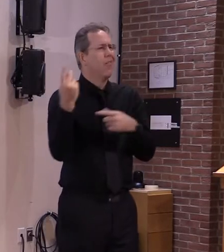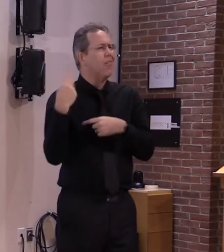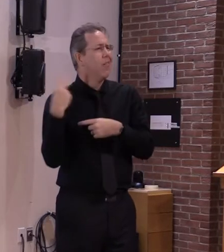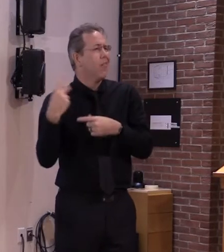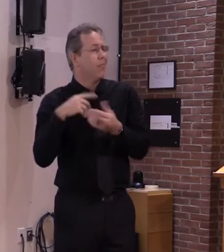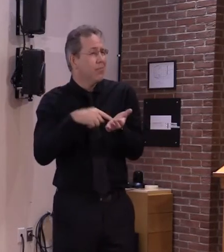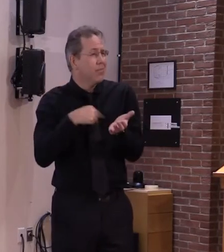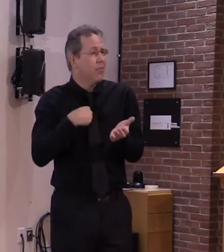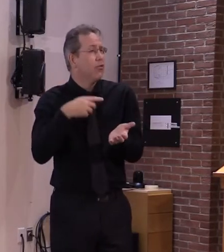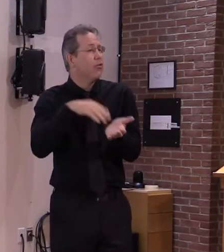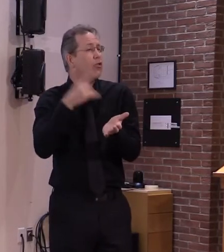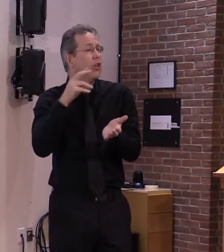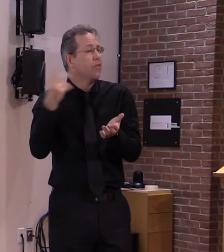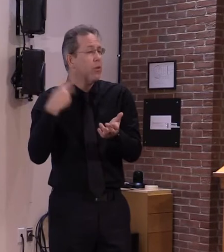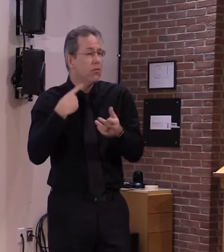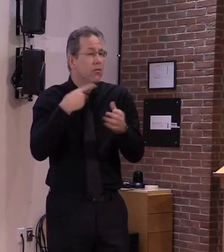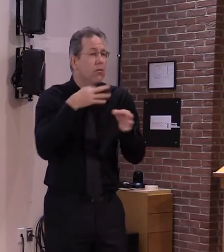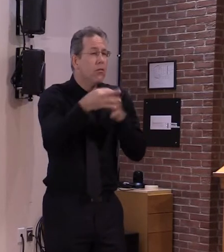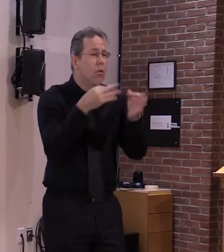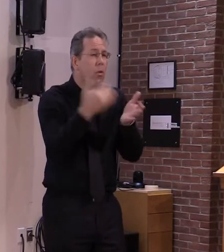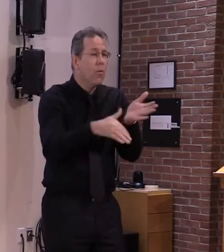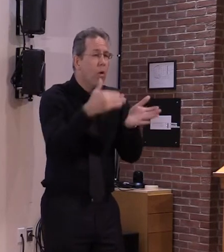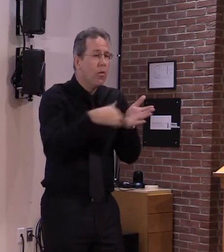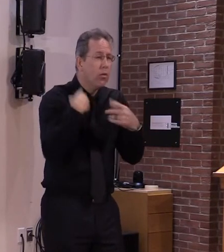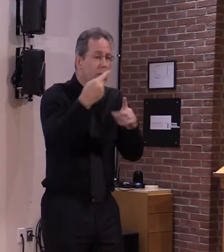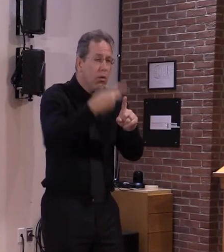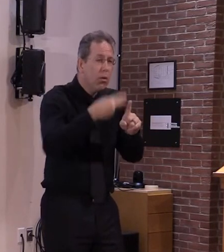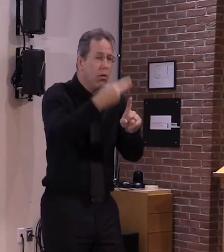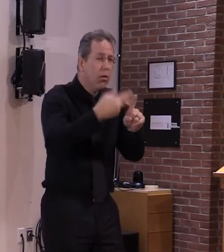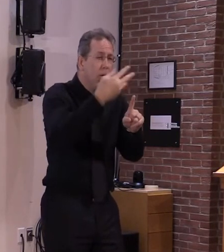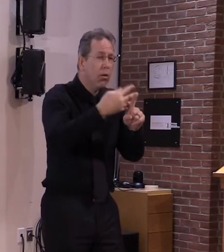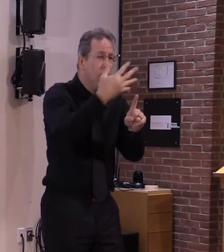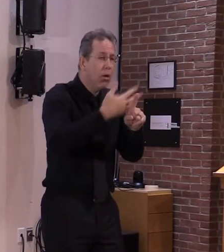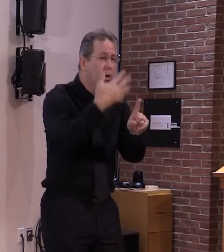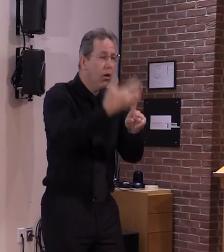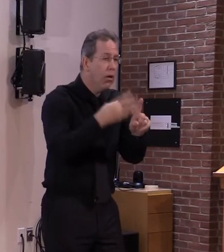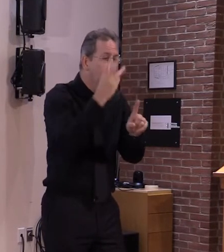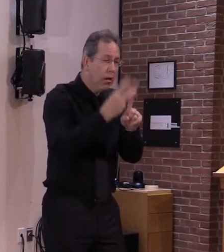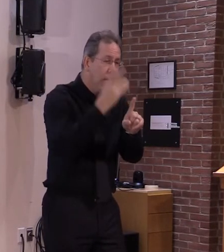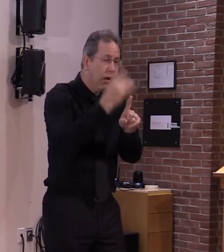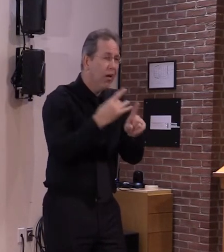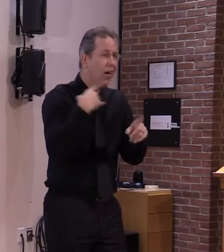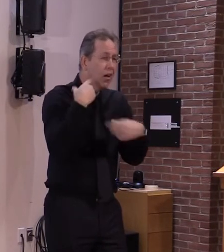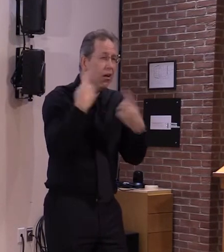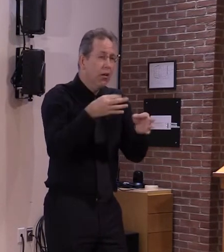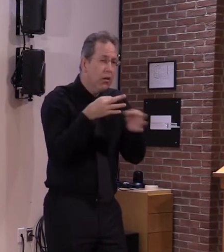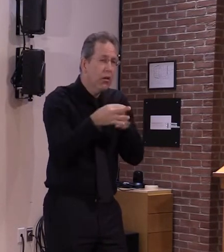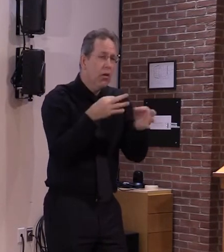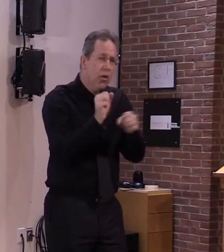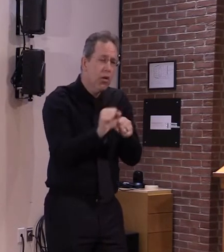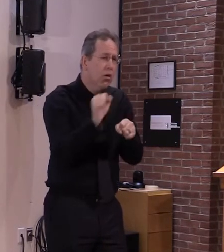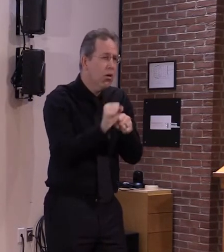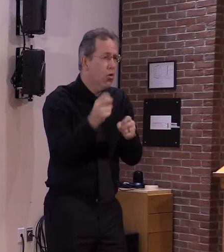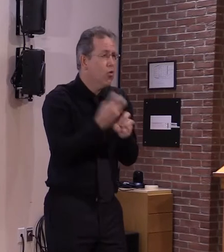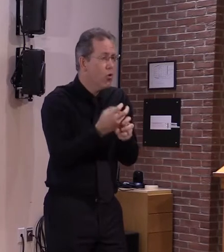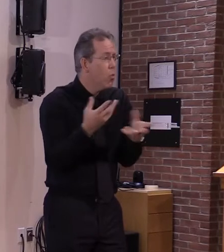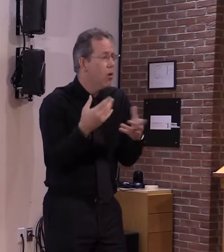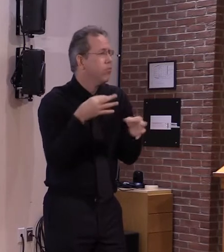hard work ahead this marks the beginning of the end but not the end